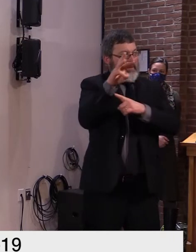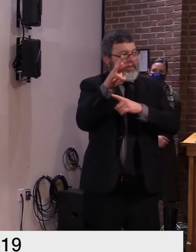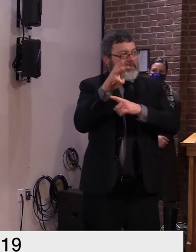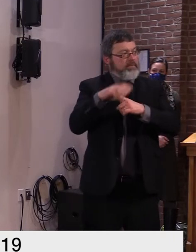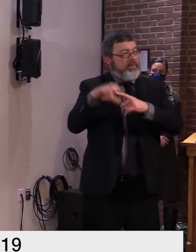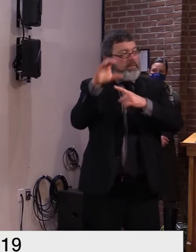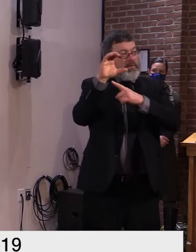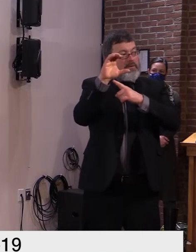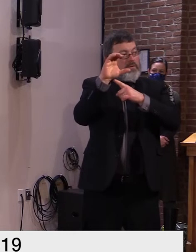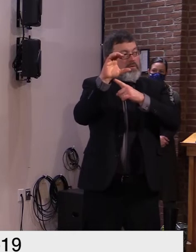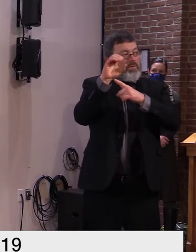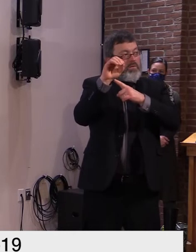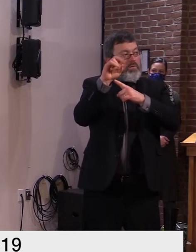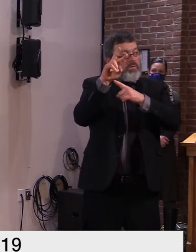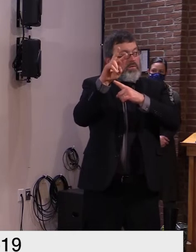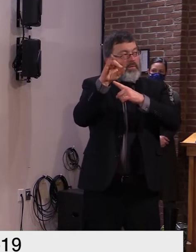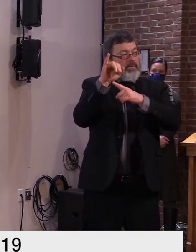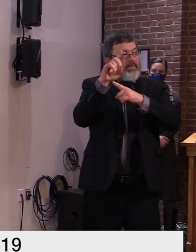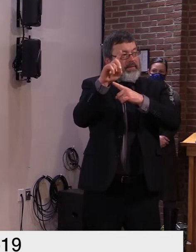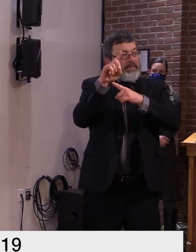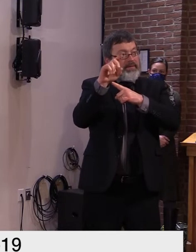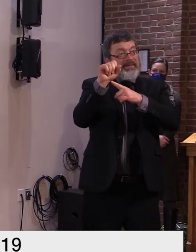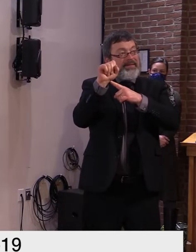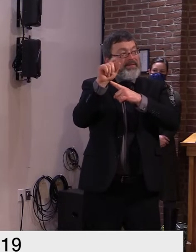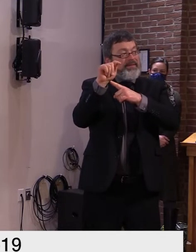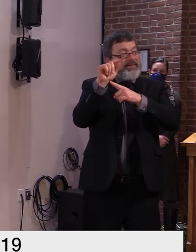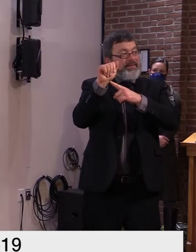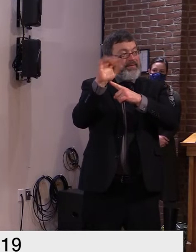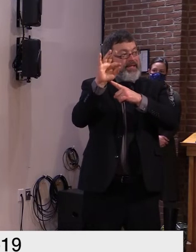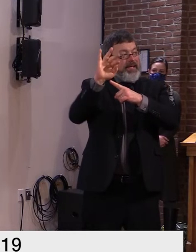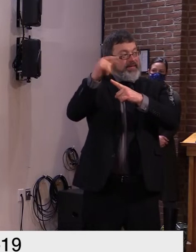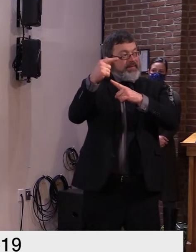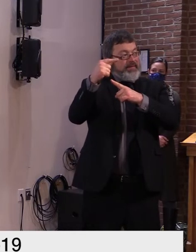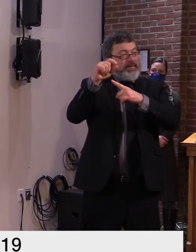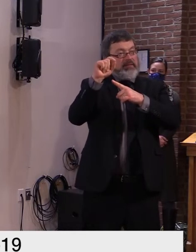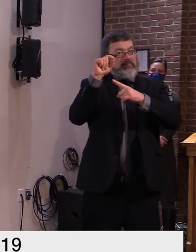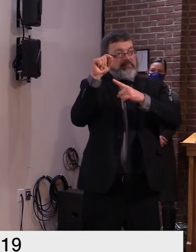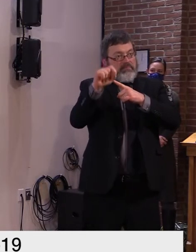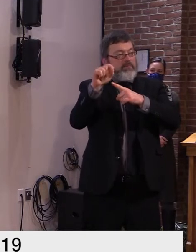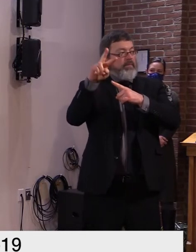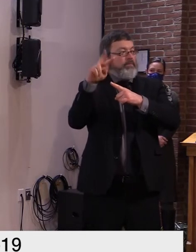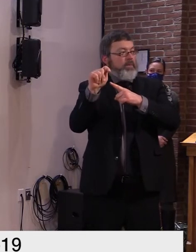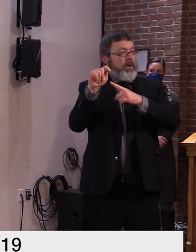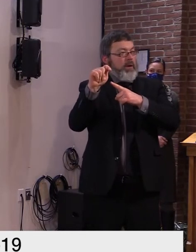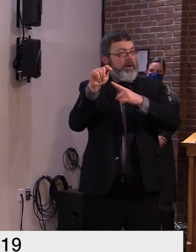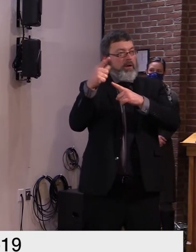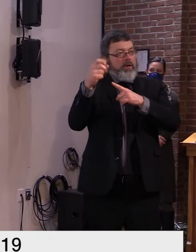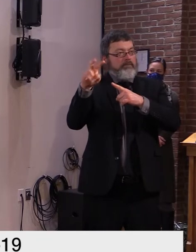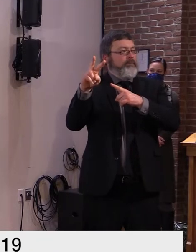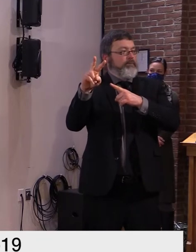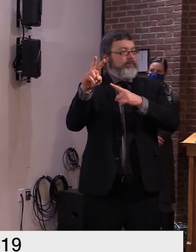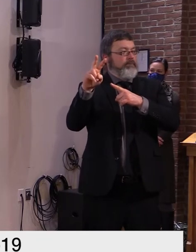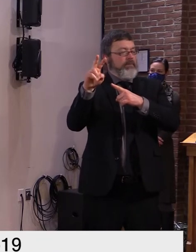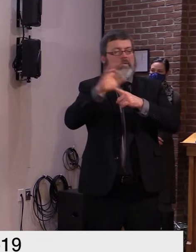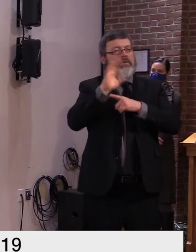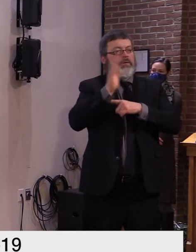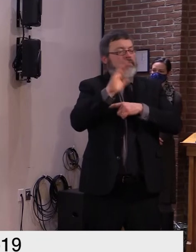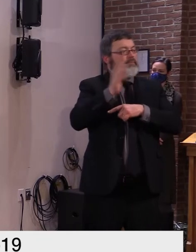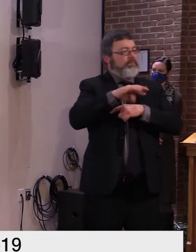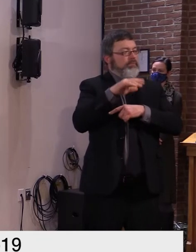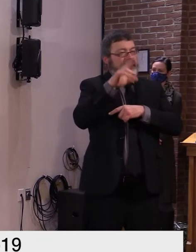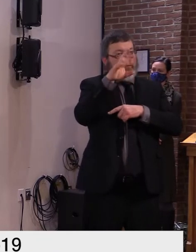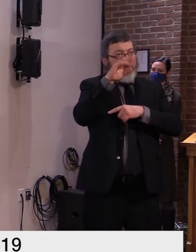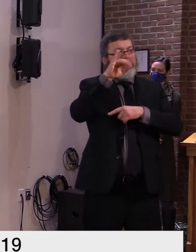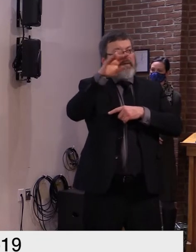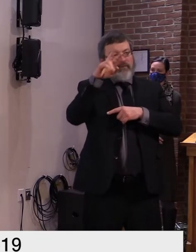we are in this together so we are requesting vermonters to assist in our health care to assist our health